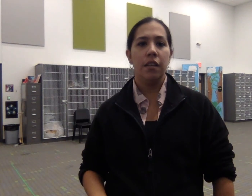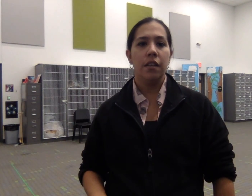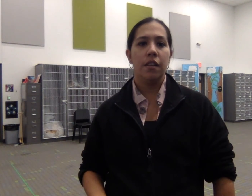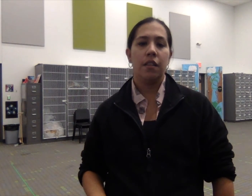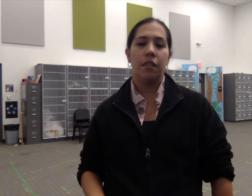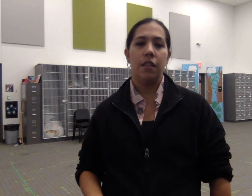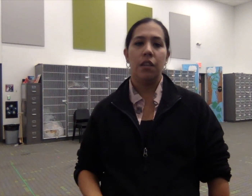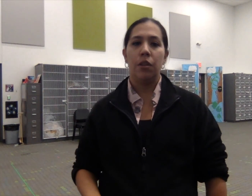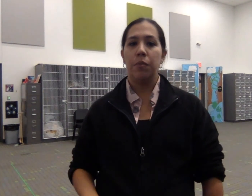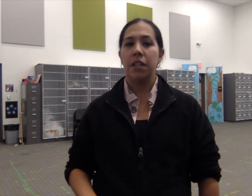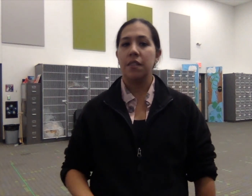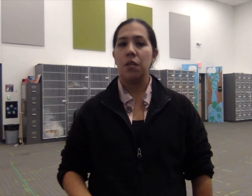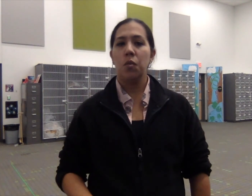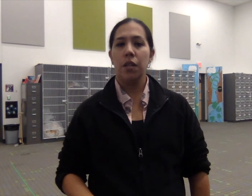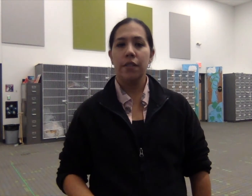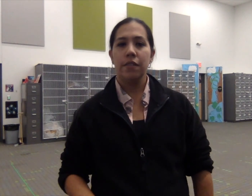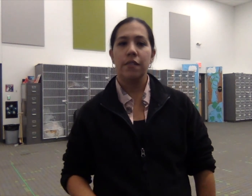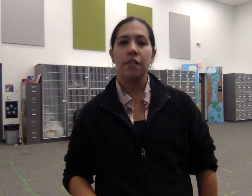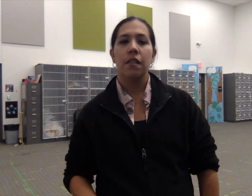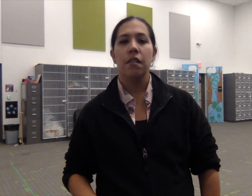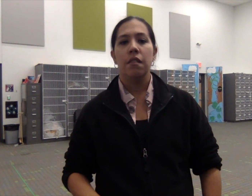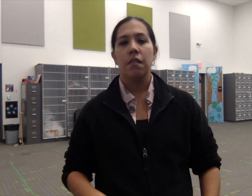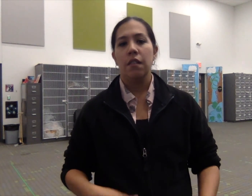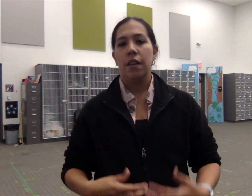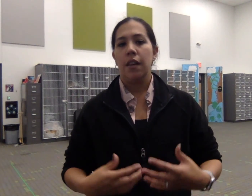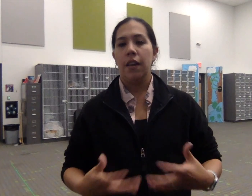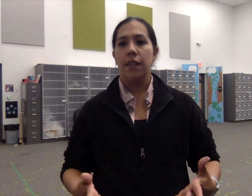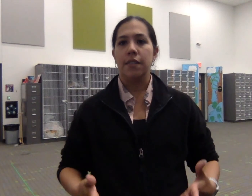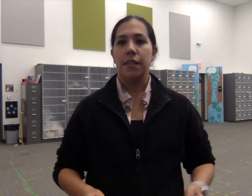then repeats the chorus and that's it